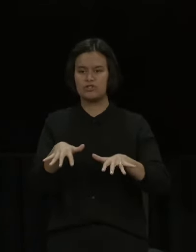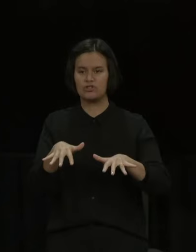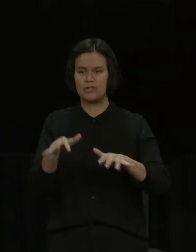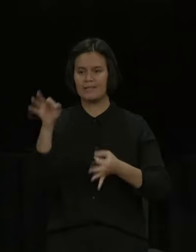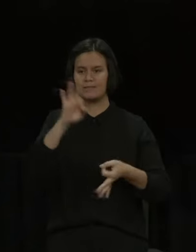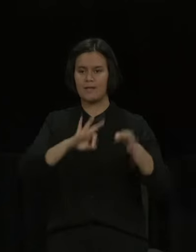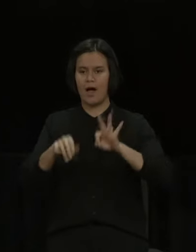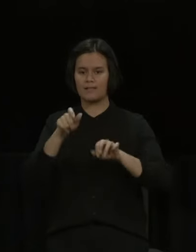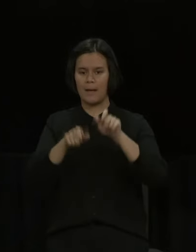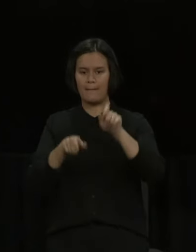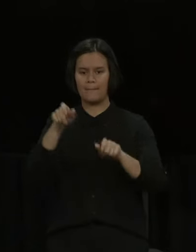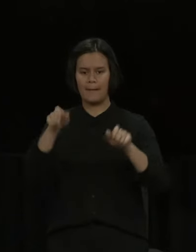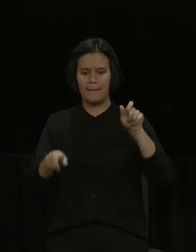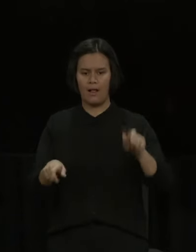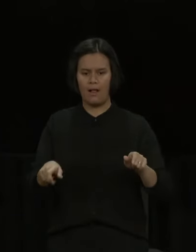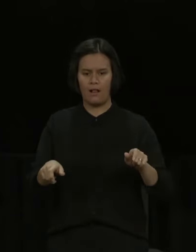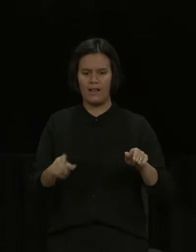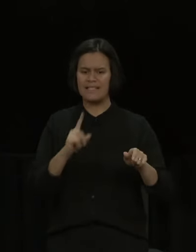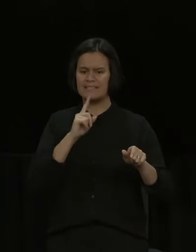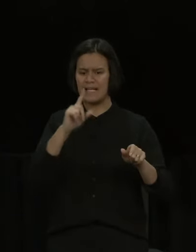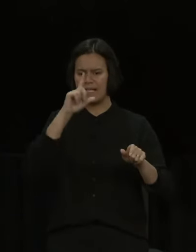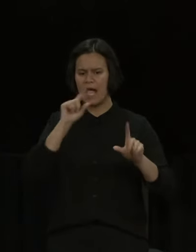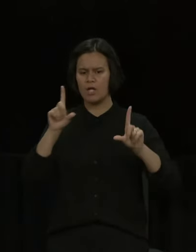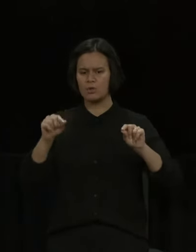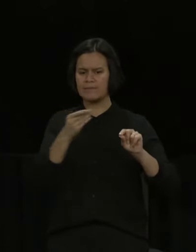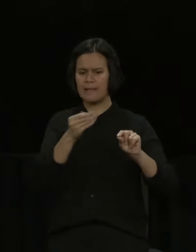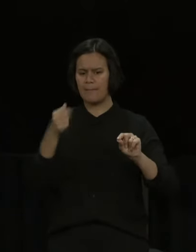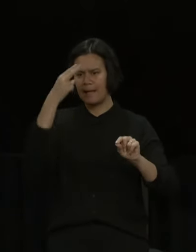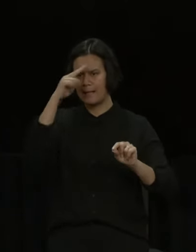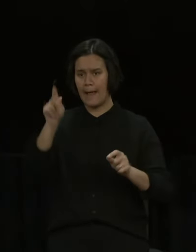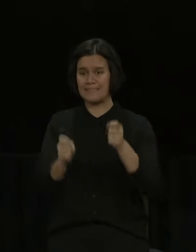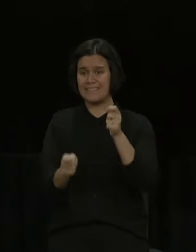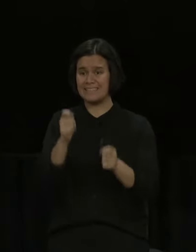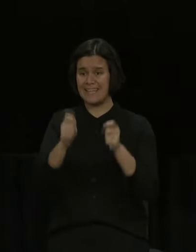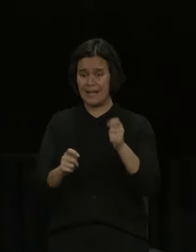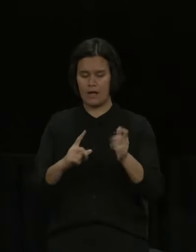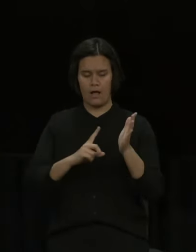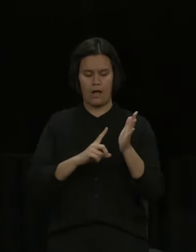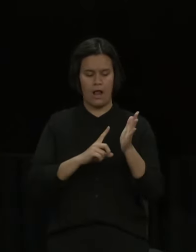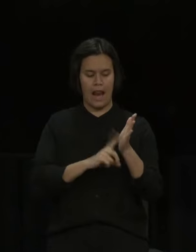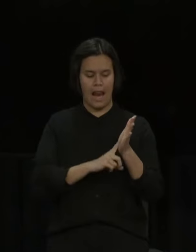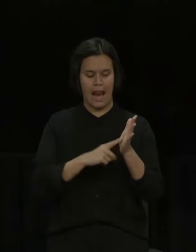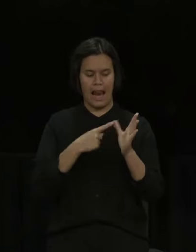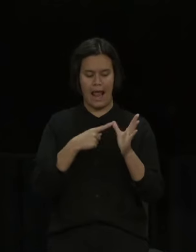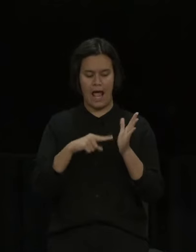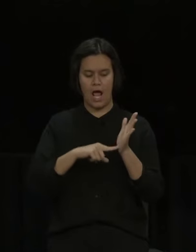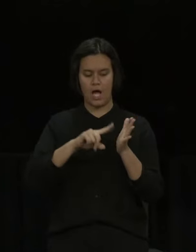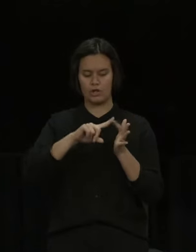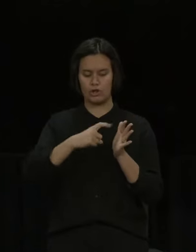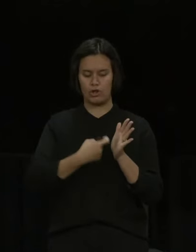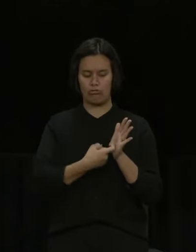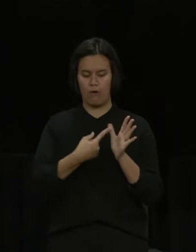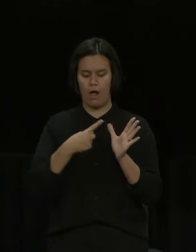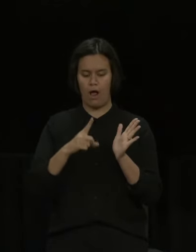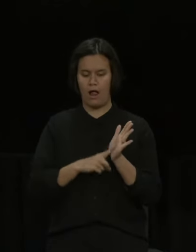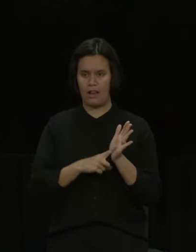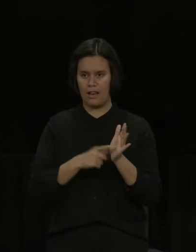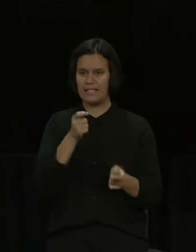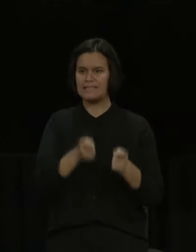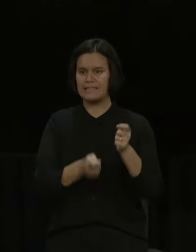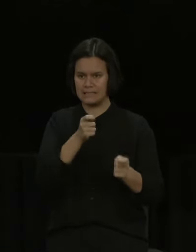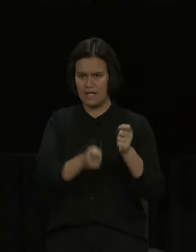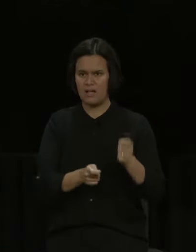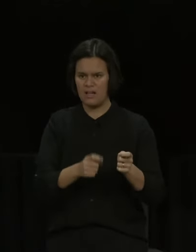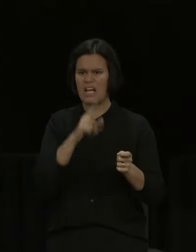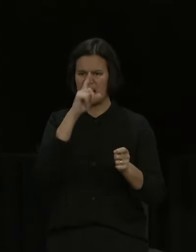reliable public health tool in stopping the spread. The NHS rolled out antigen testing for frontline health workers ages ago. Why has